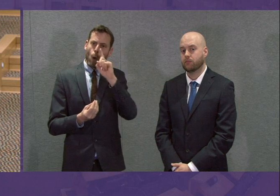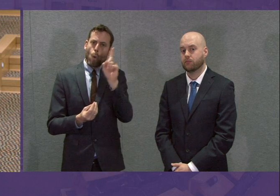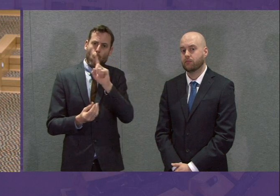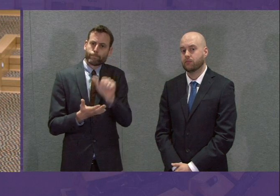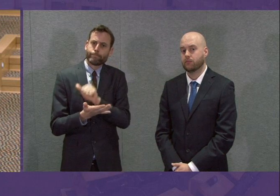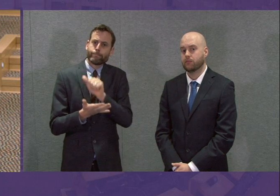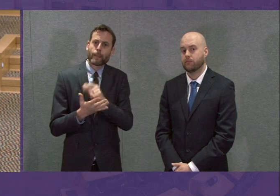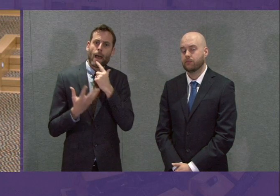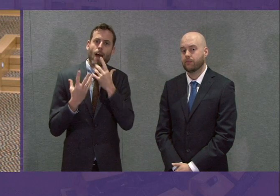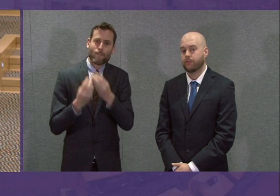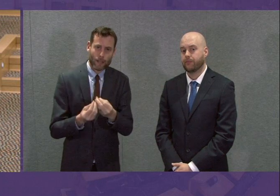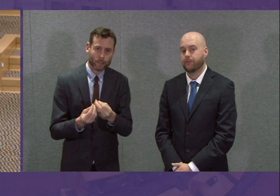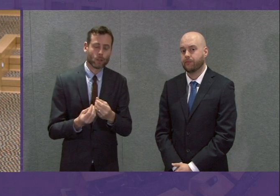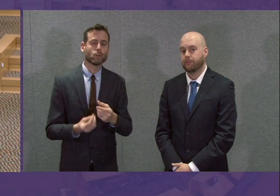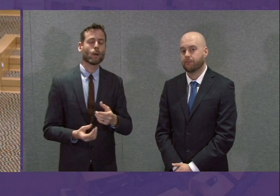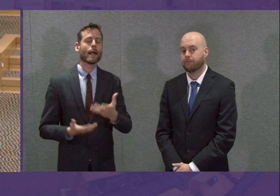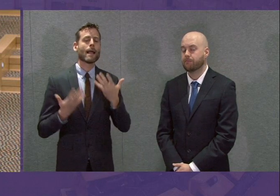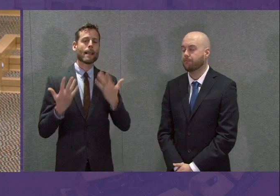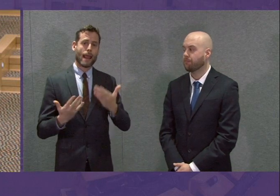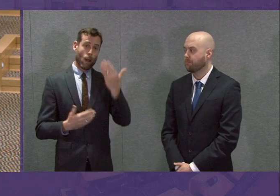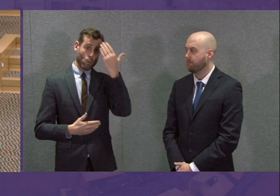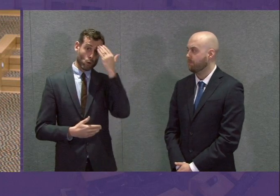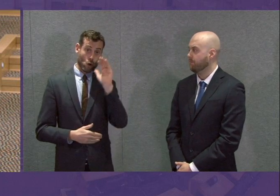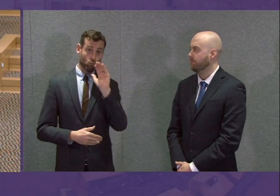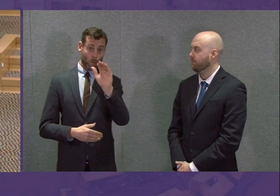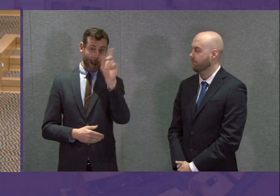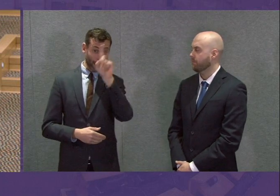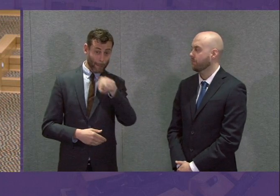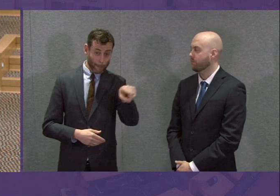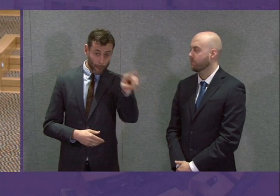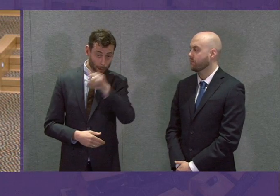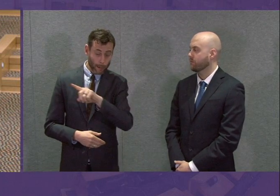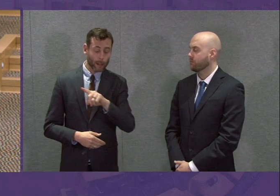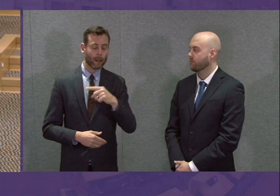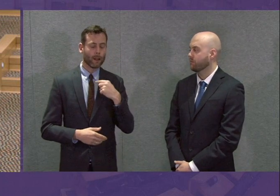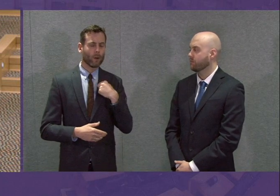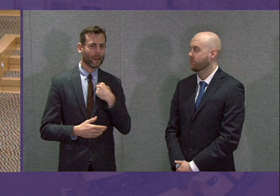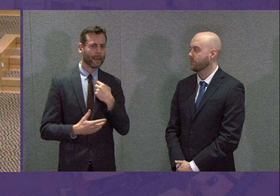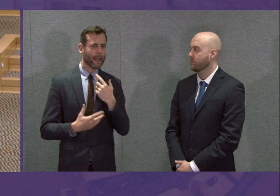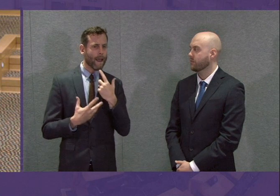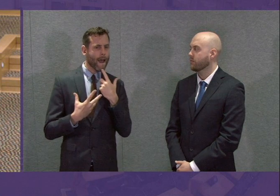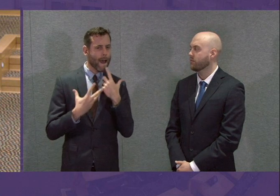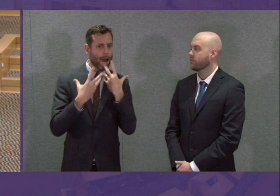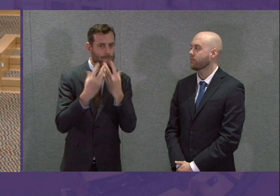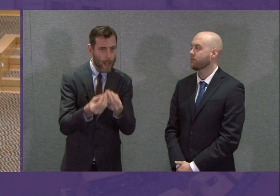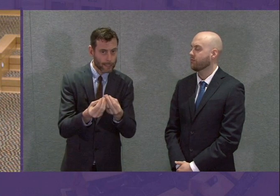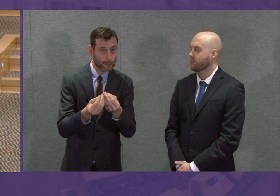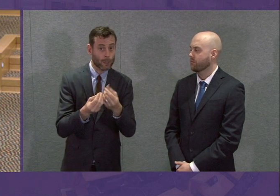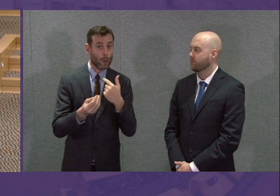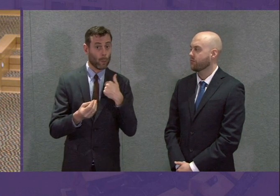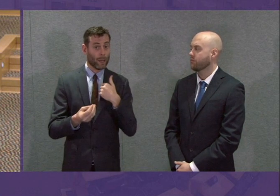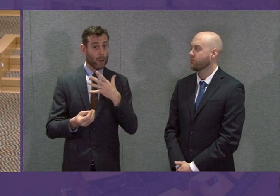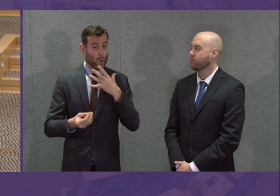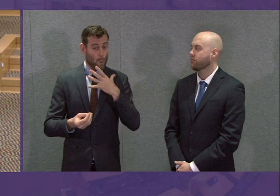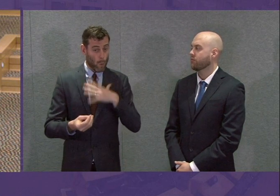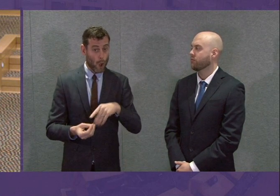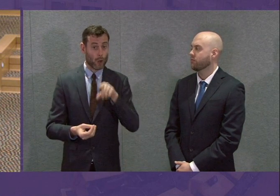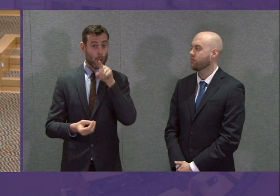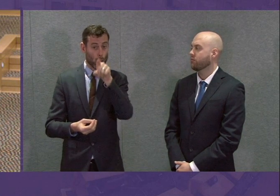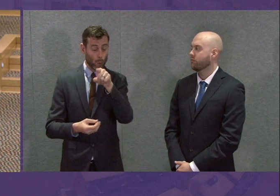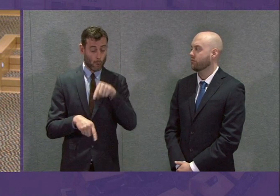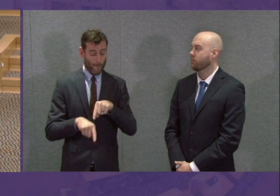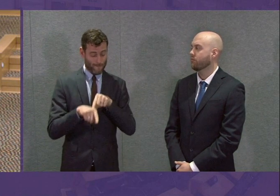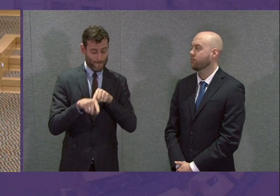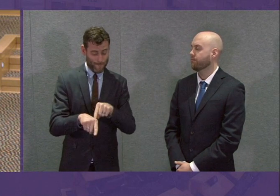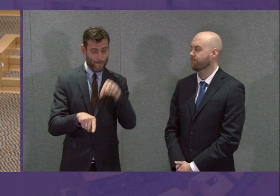do something else, which is just to remind people of the advice, that we are urging them, not asking them, urging them to follow for their own sake and